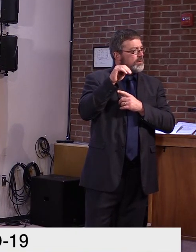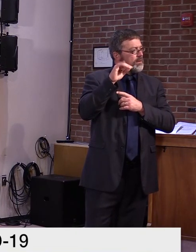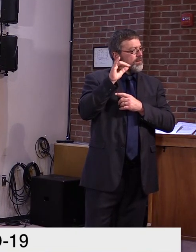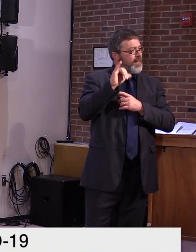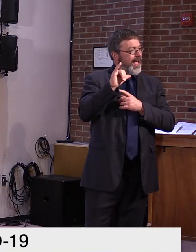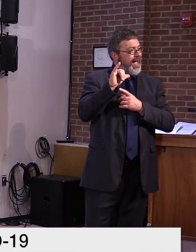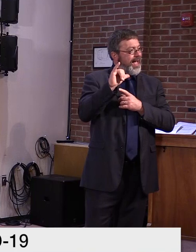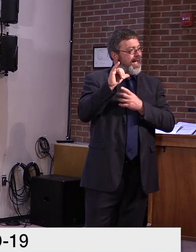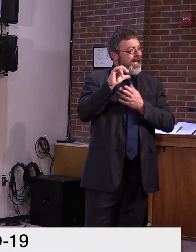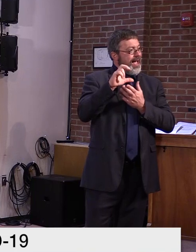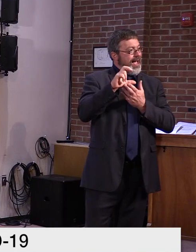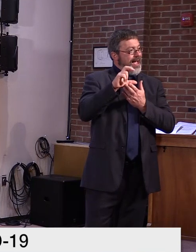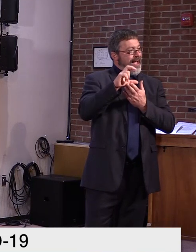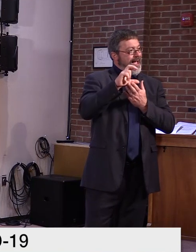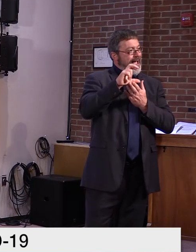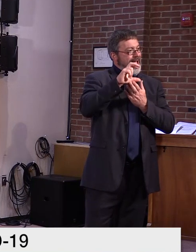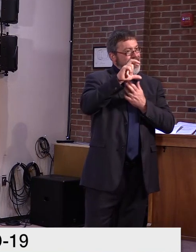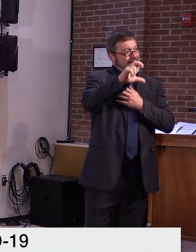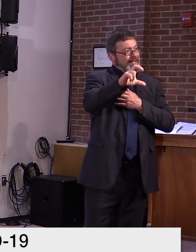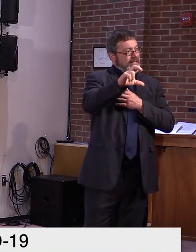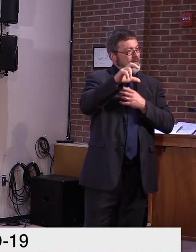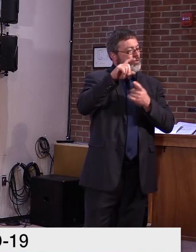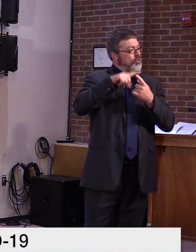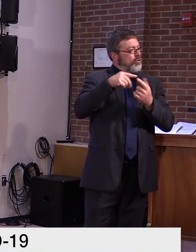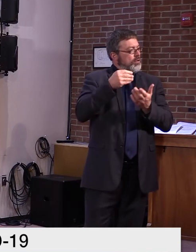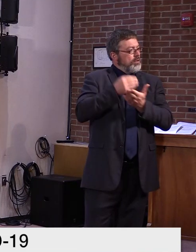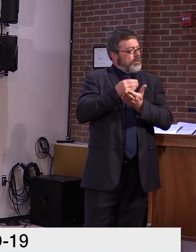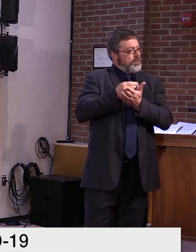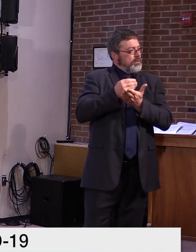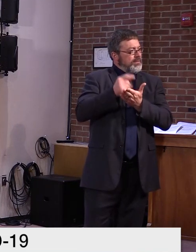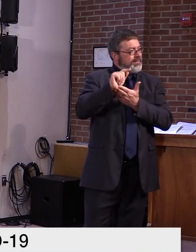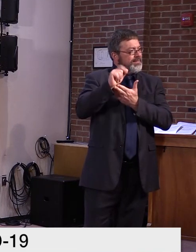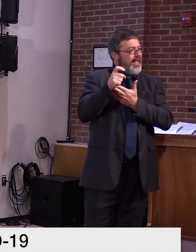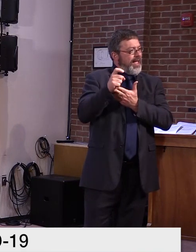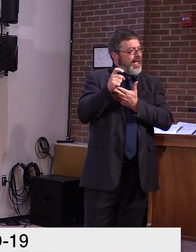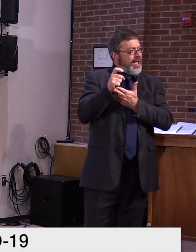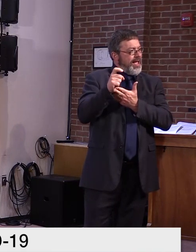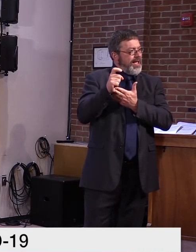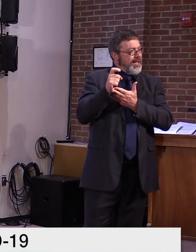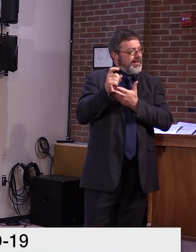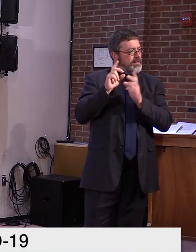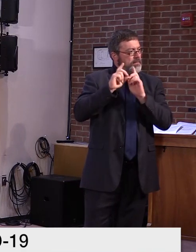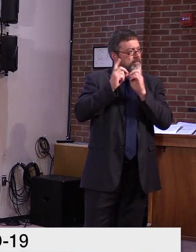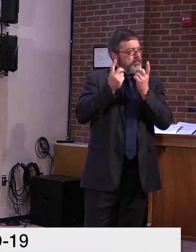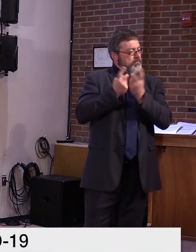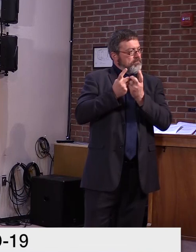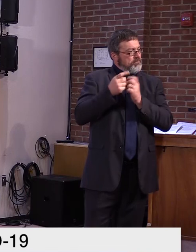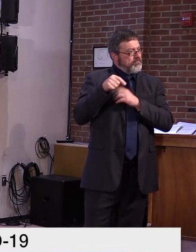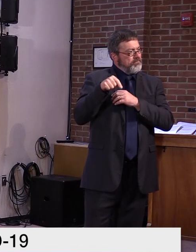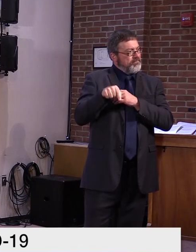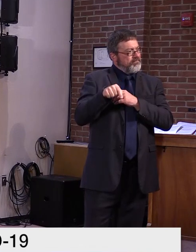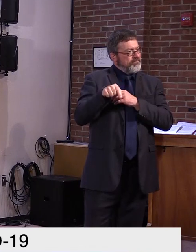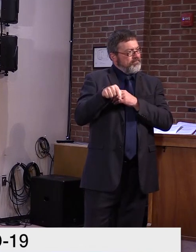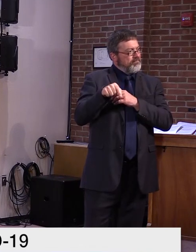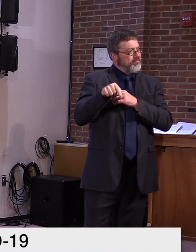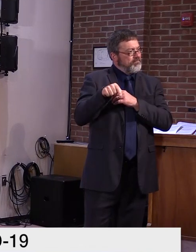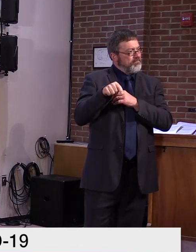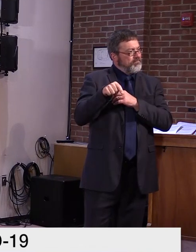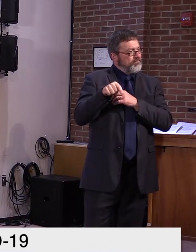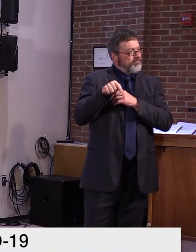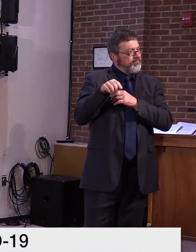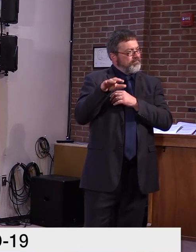giving, it looks like giving the administration pretty broad parameters. Now, obviously the Senate, um, could put